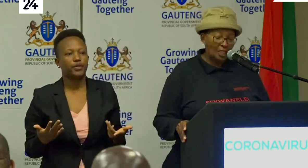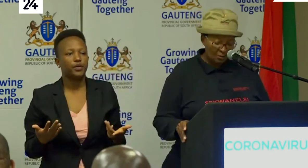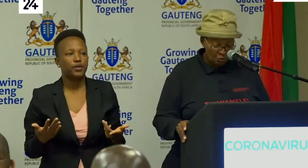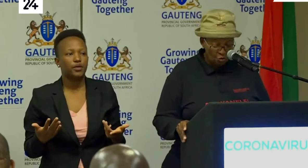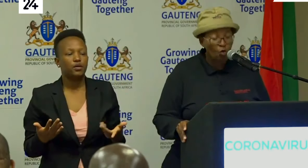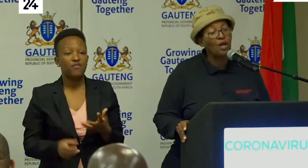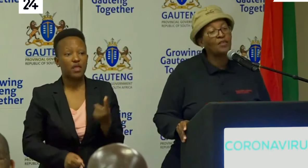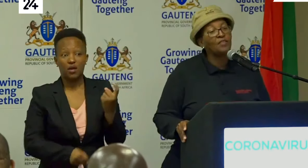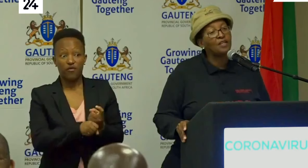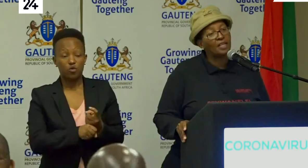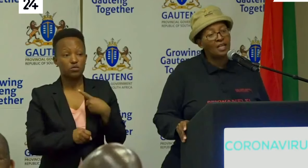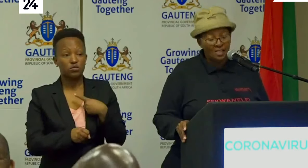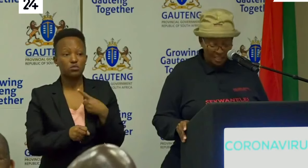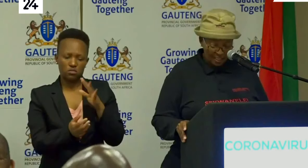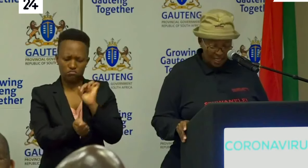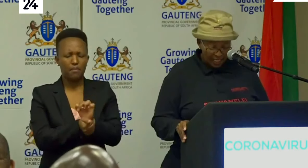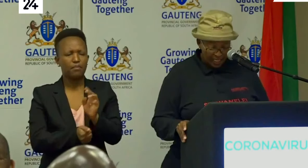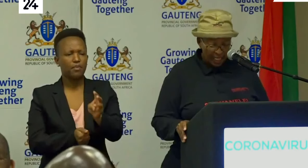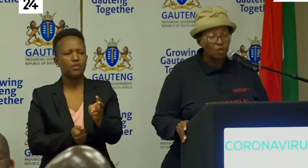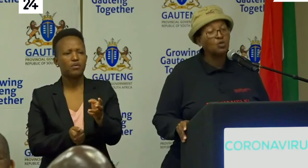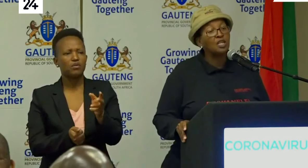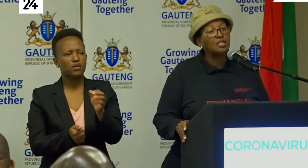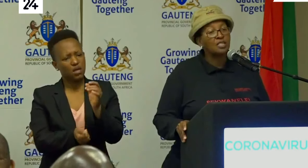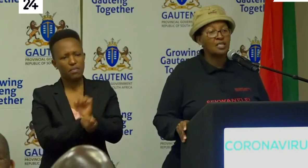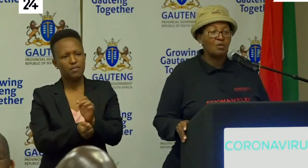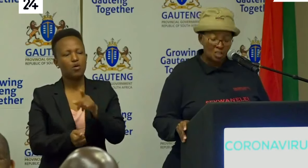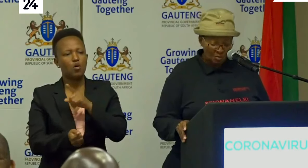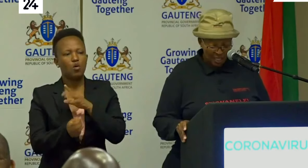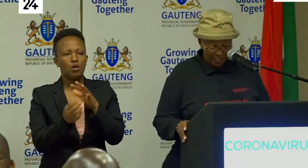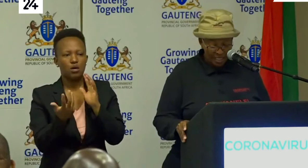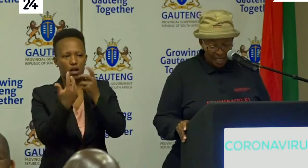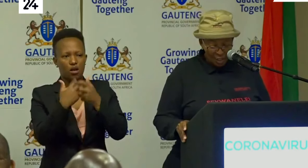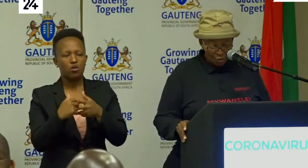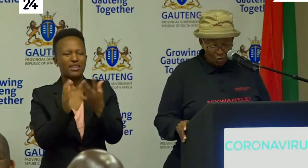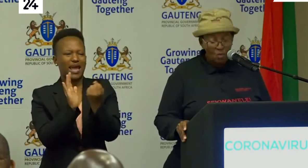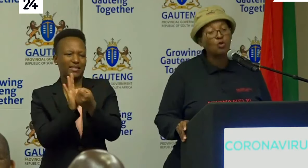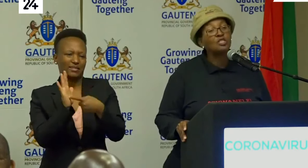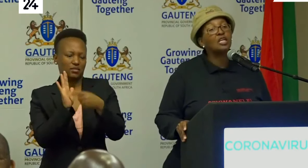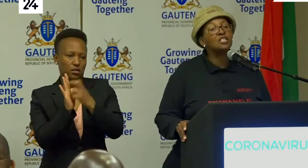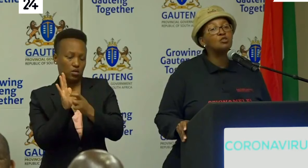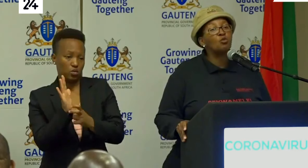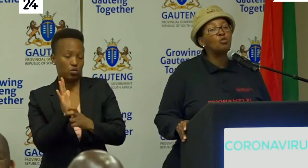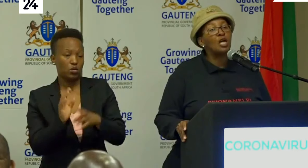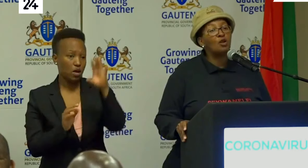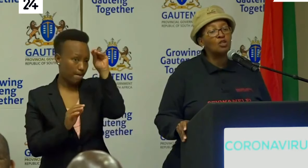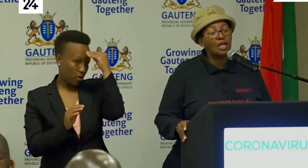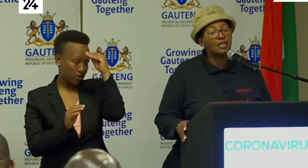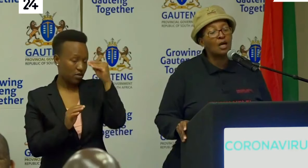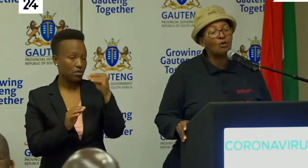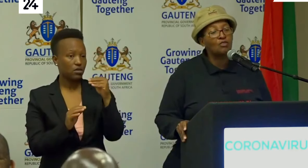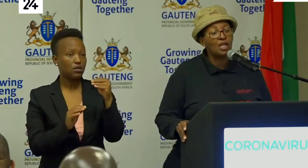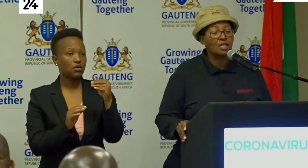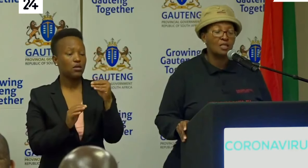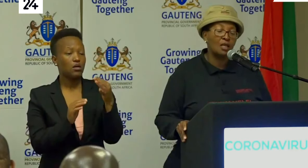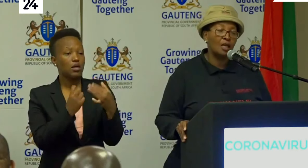that refuse to comply they then get arrested in line with the Disaster Management Act. So the police stations almost alongside